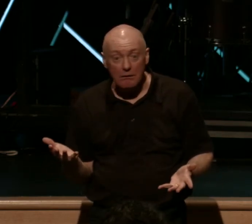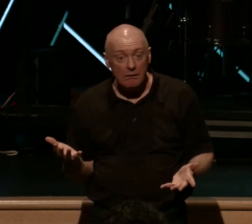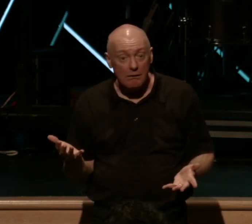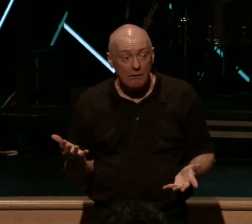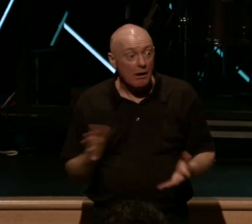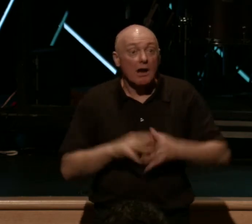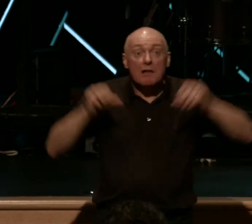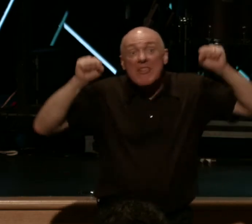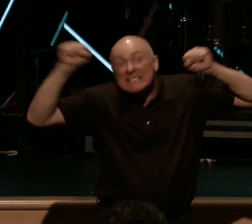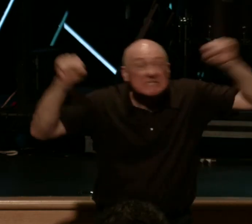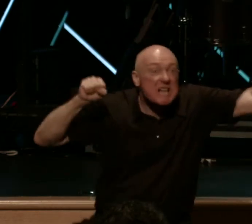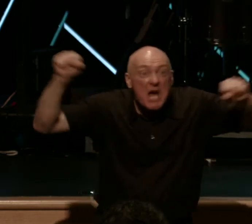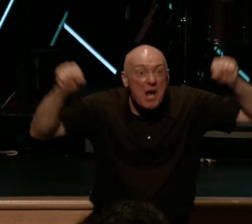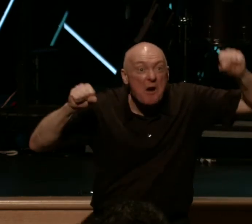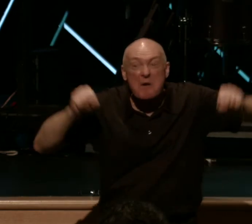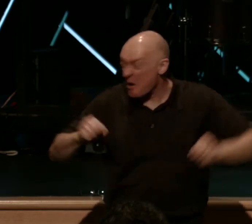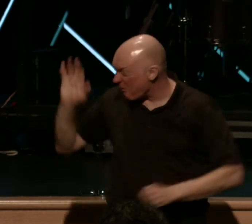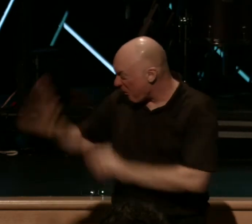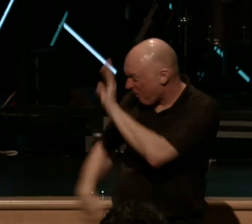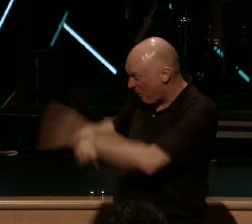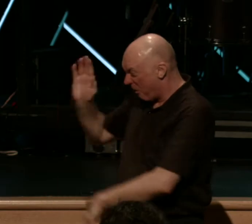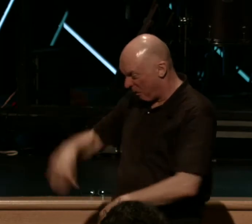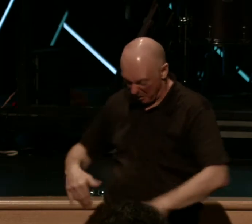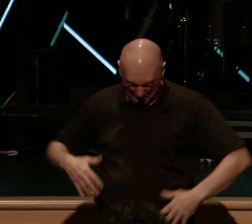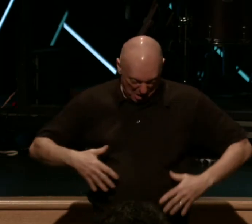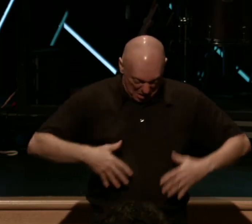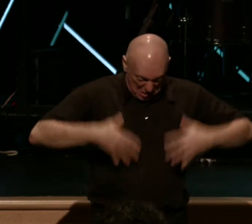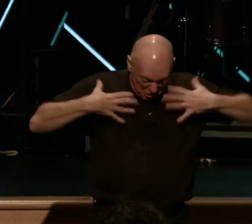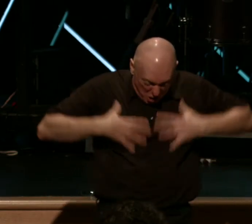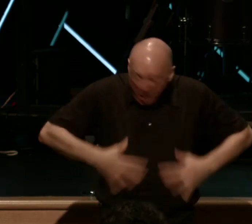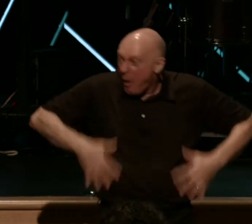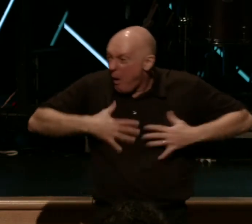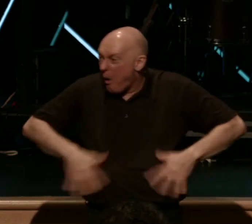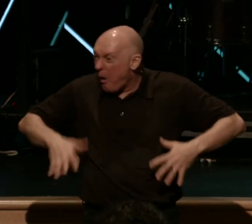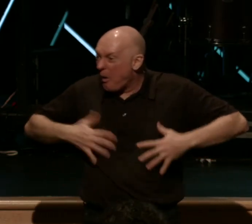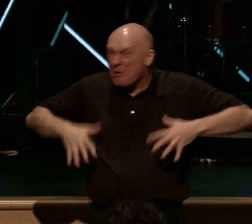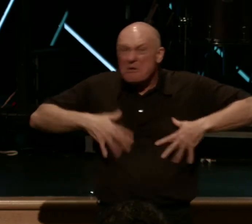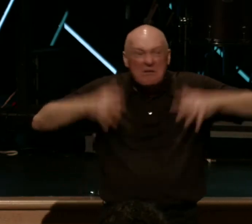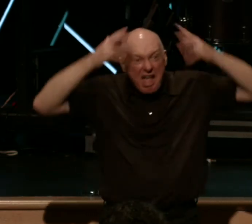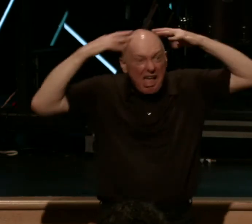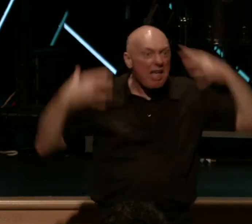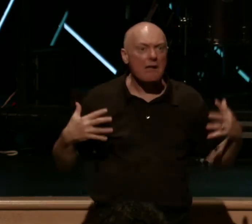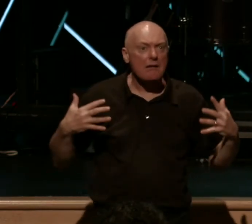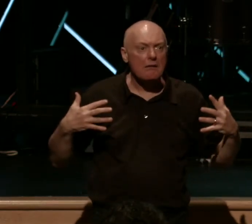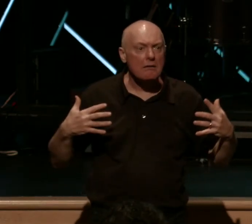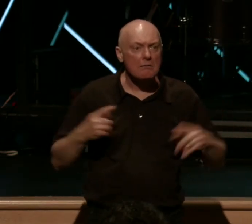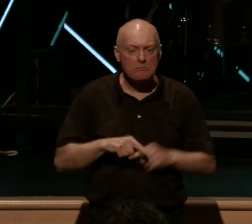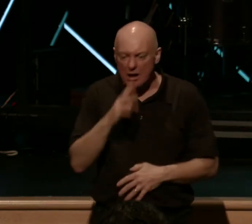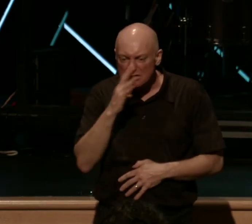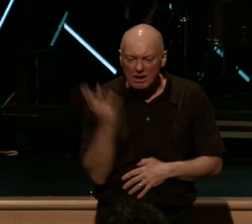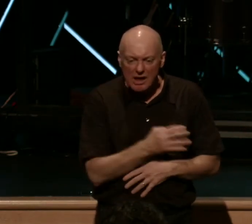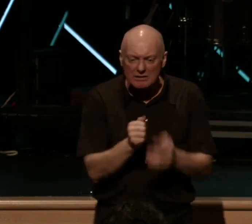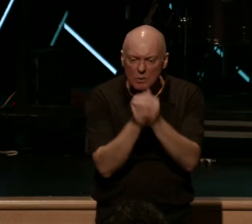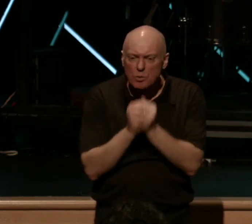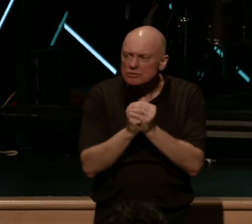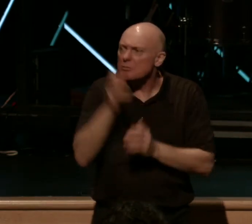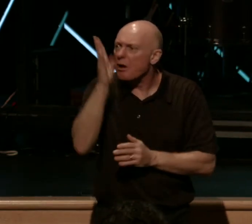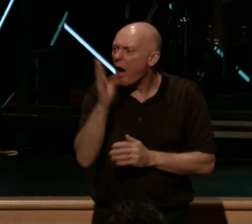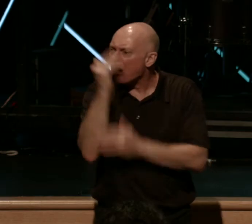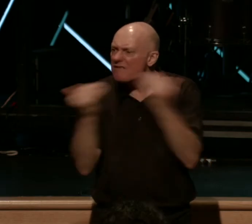cheering and ranting and wearing clothes and memorabilia and outfits, but they are neglecting worshiping the God of heaven here on